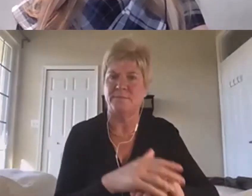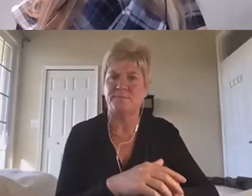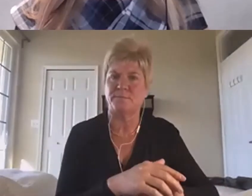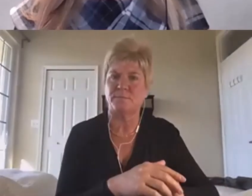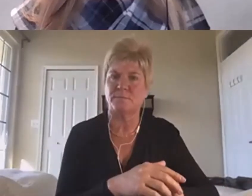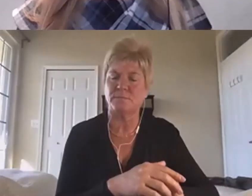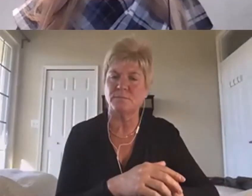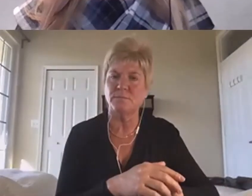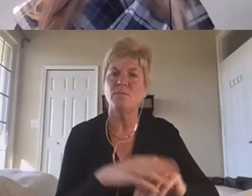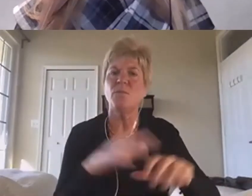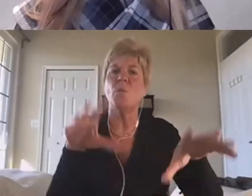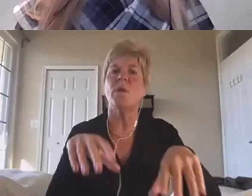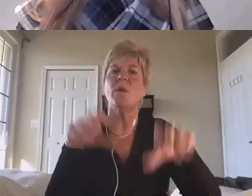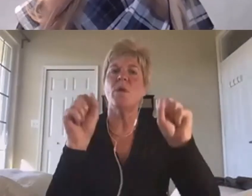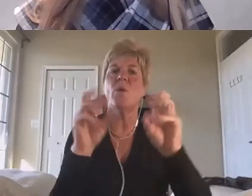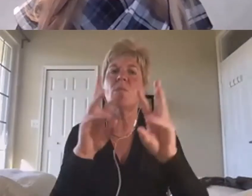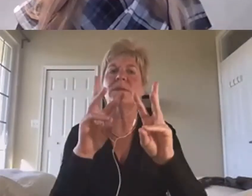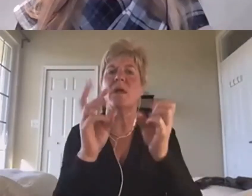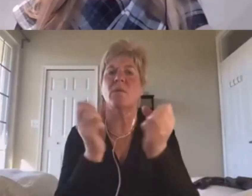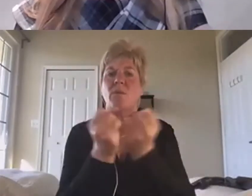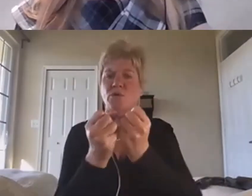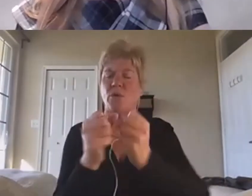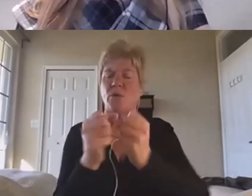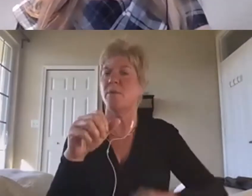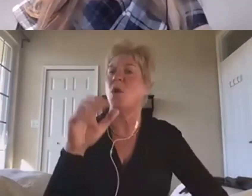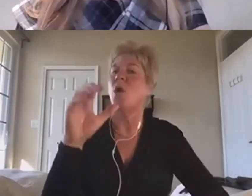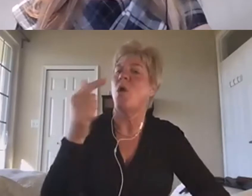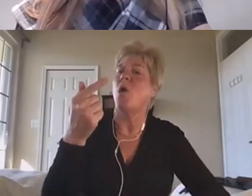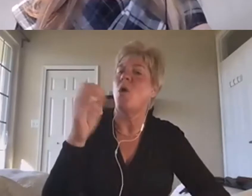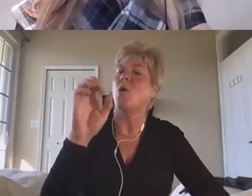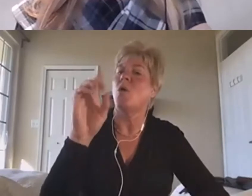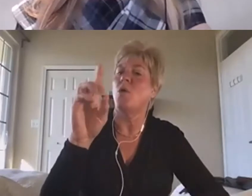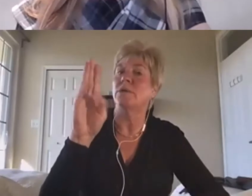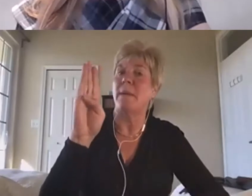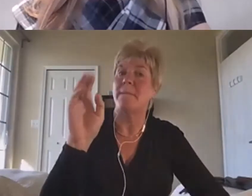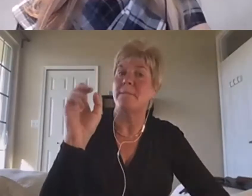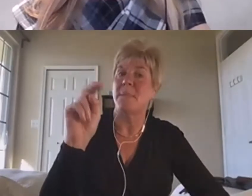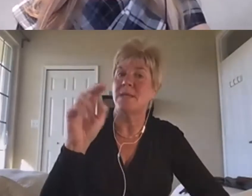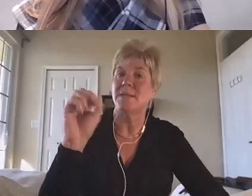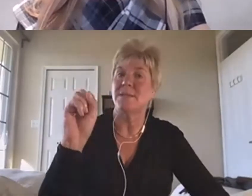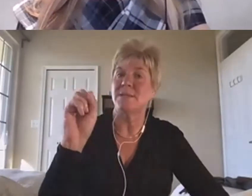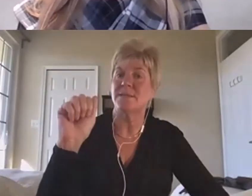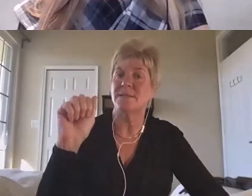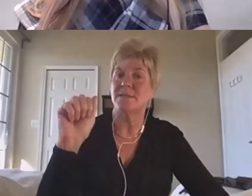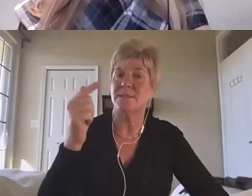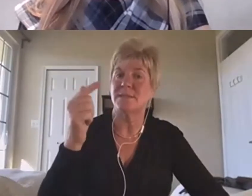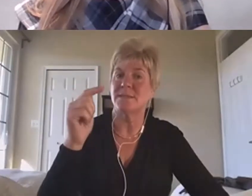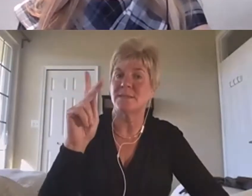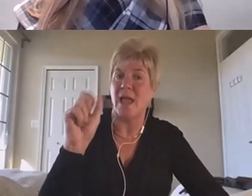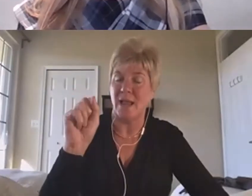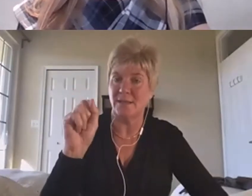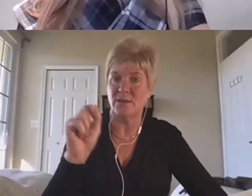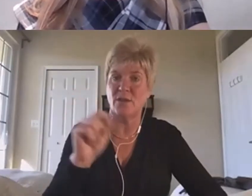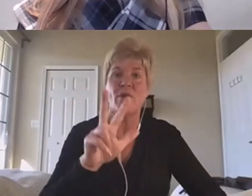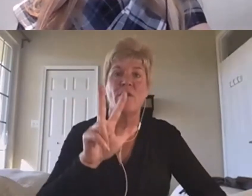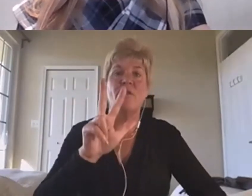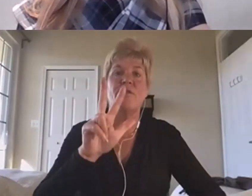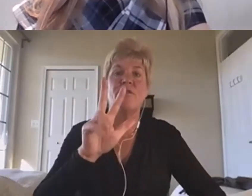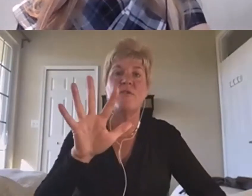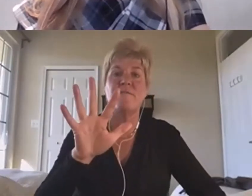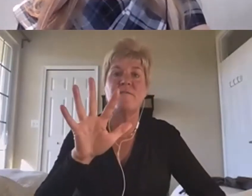seminar to Goldman Sachs last year, 35 recruiters, the best recruiters on Wall Street.